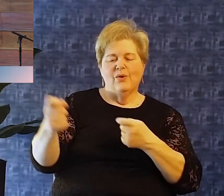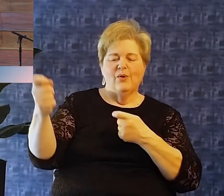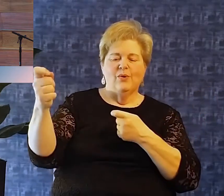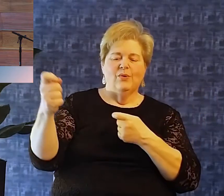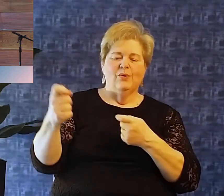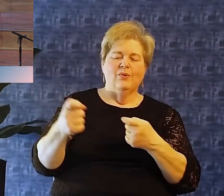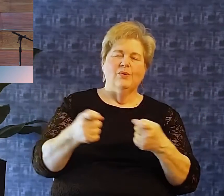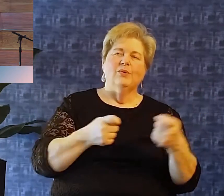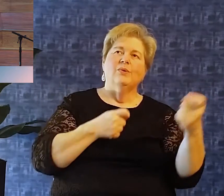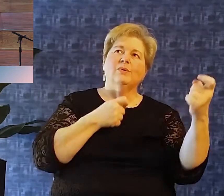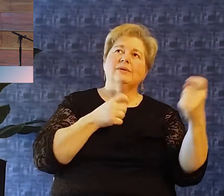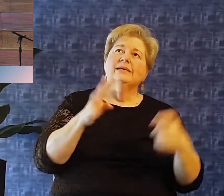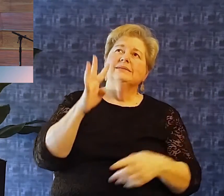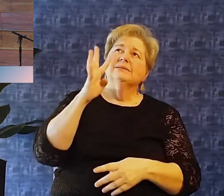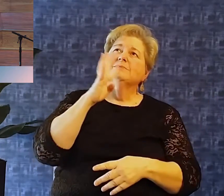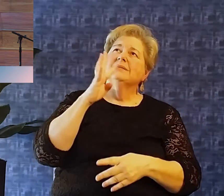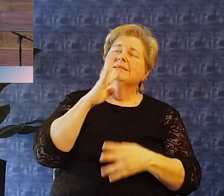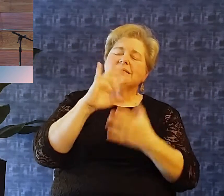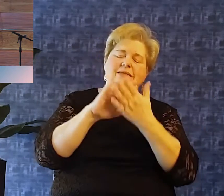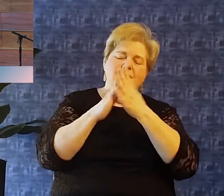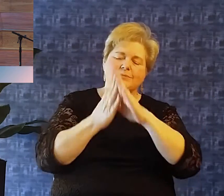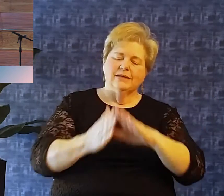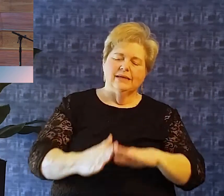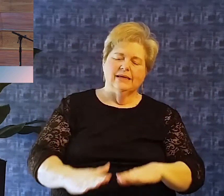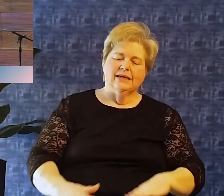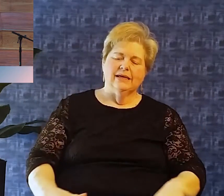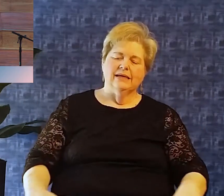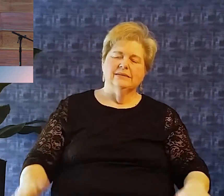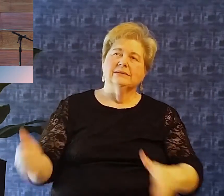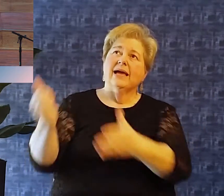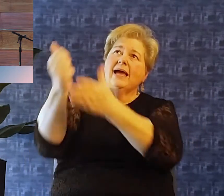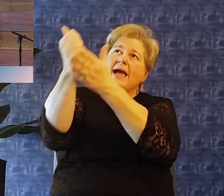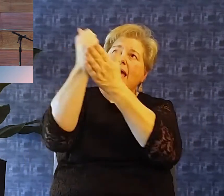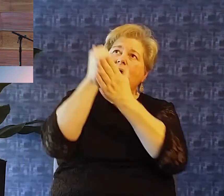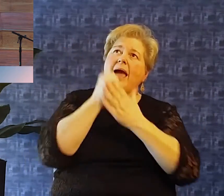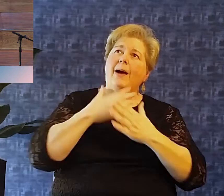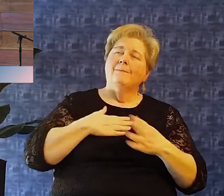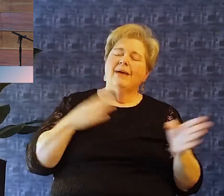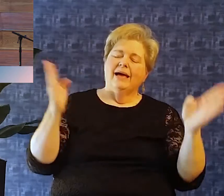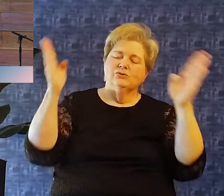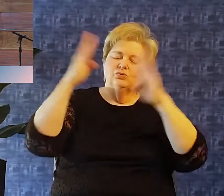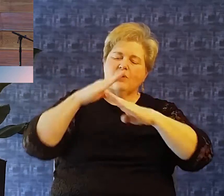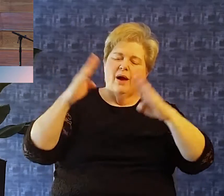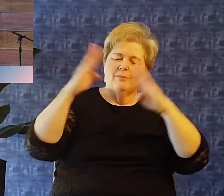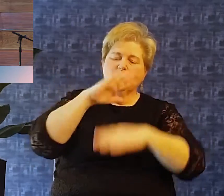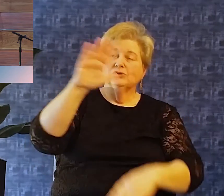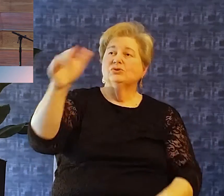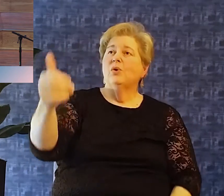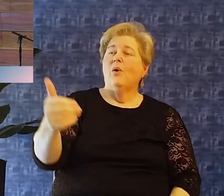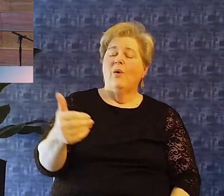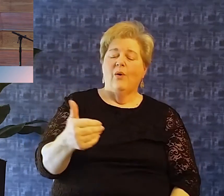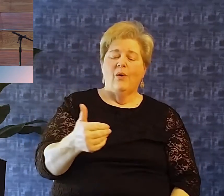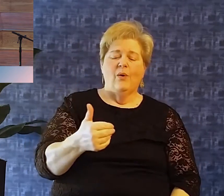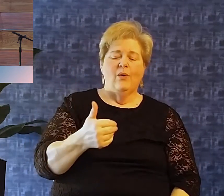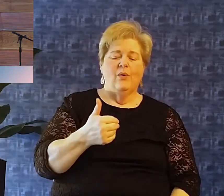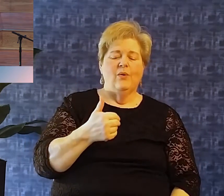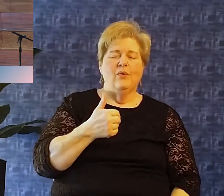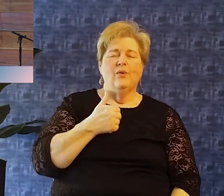control Speak peace, let the waters of my soul